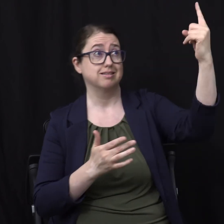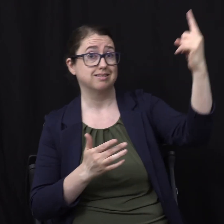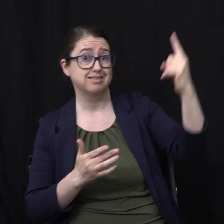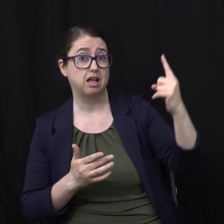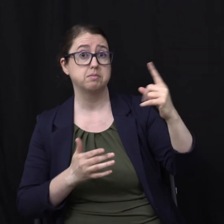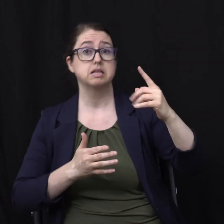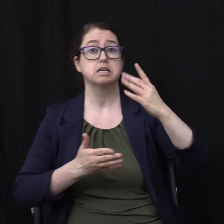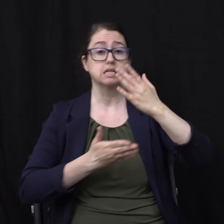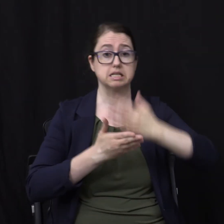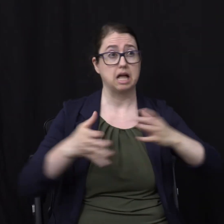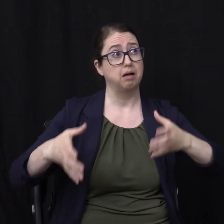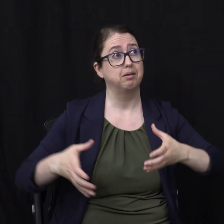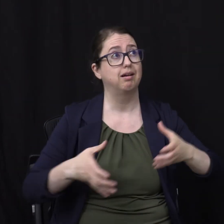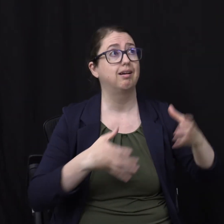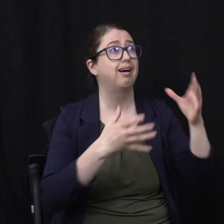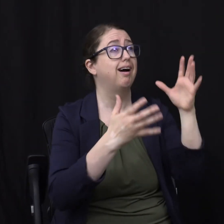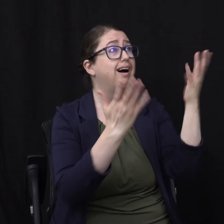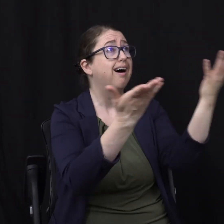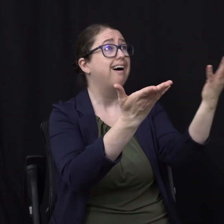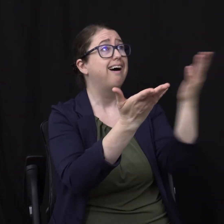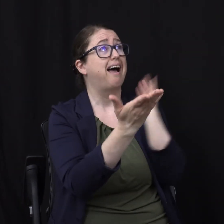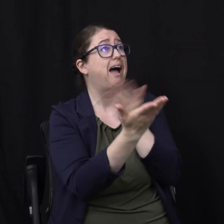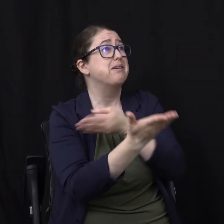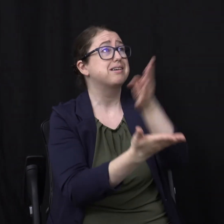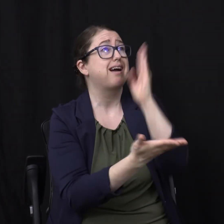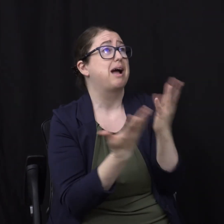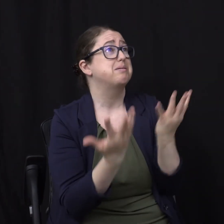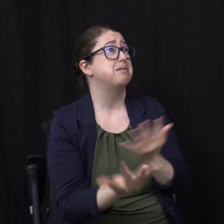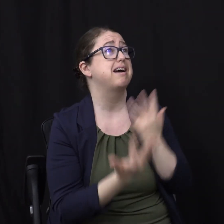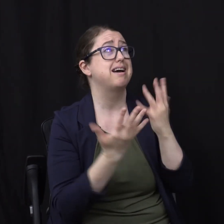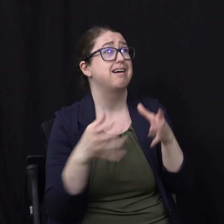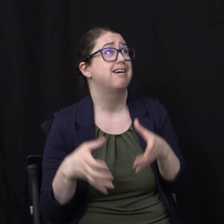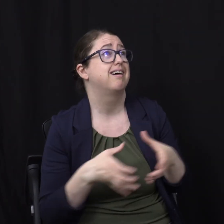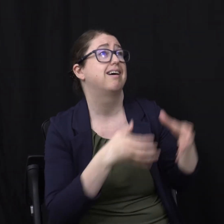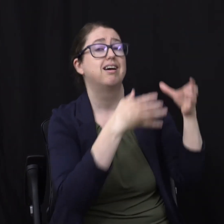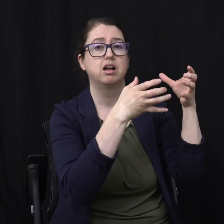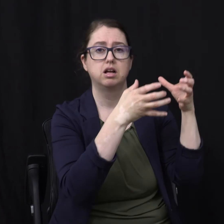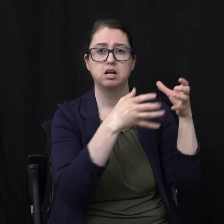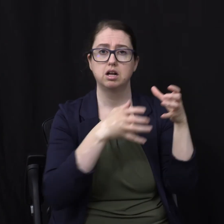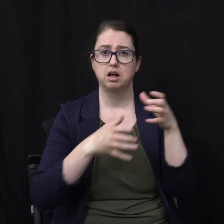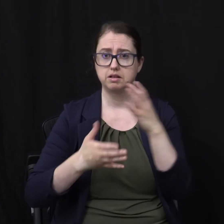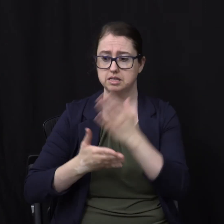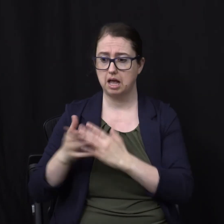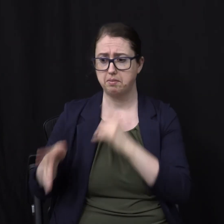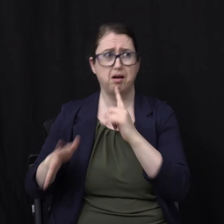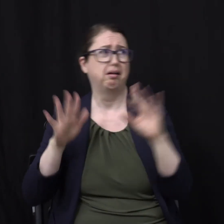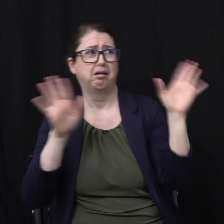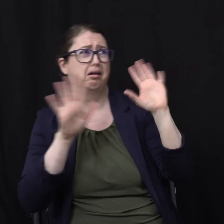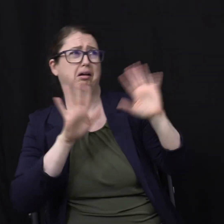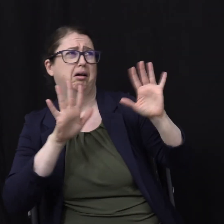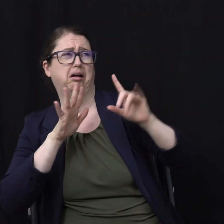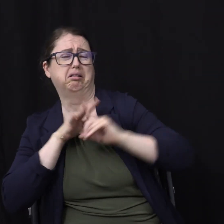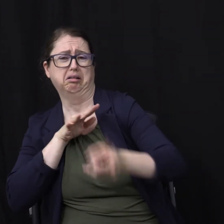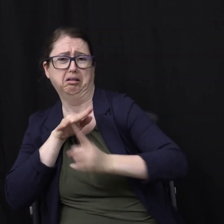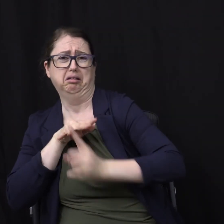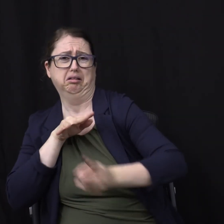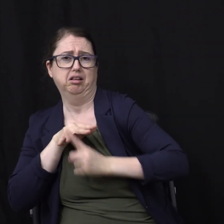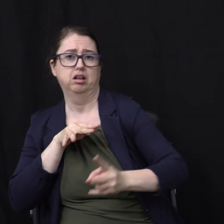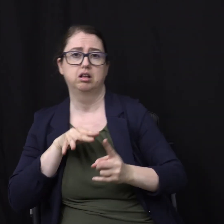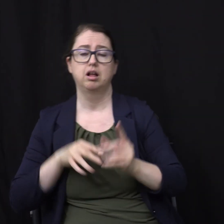immortality And going toward him Lo this is our God We have waited for him So we dwell In the very presence of God Our God is a